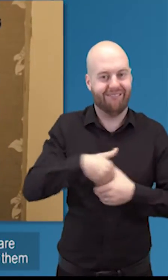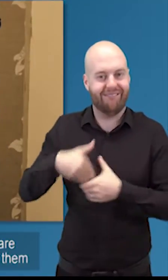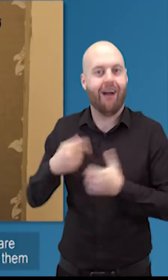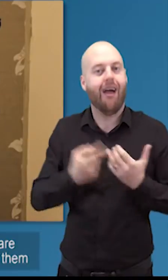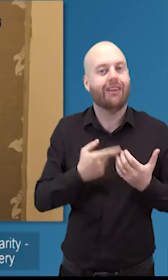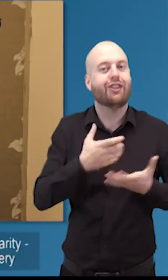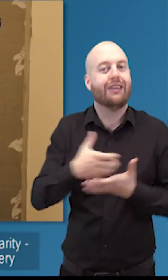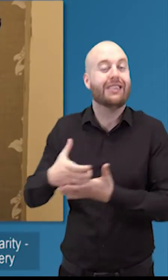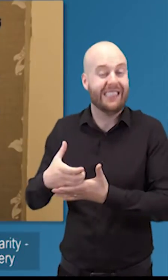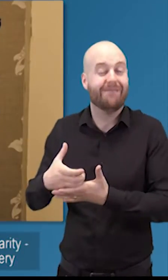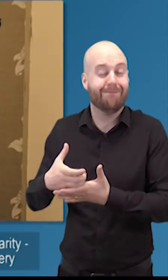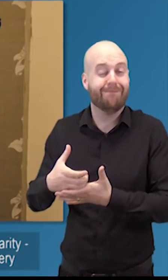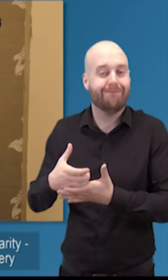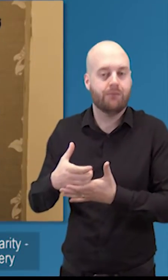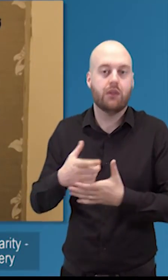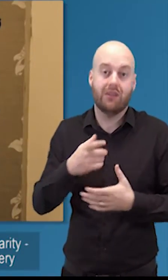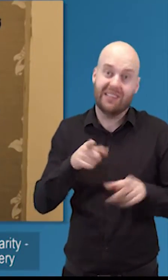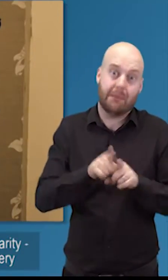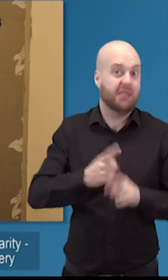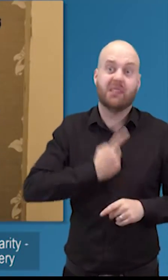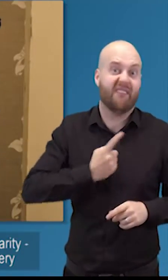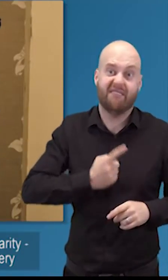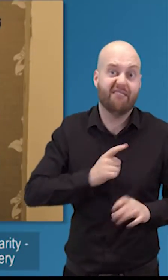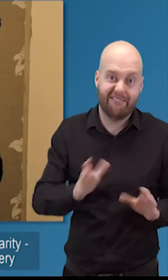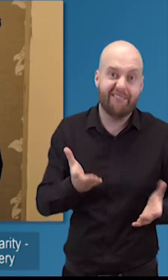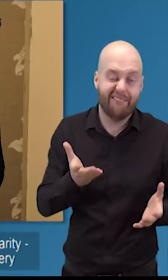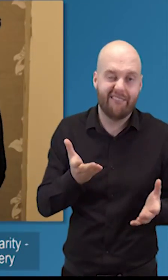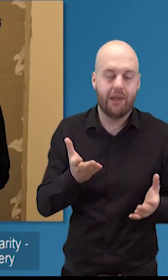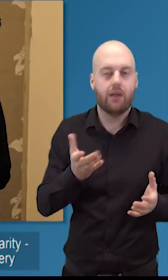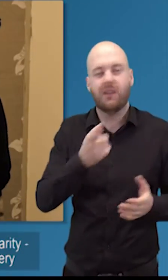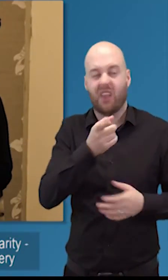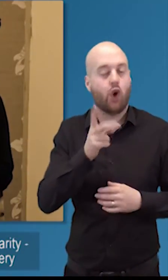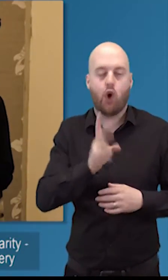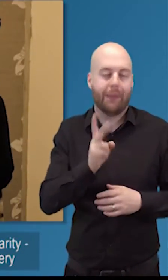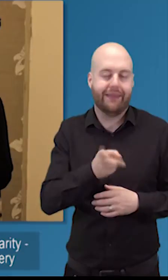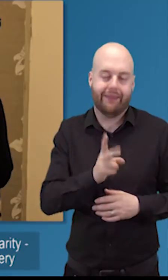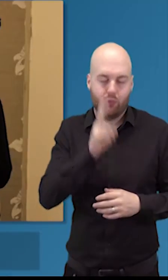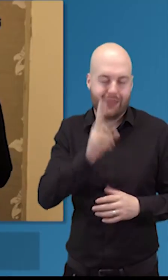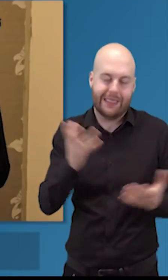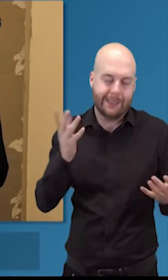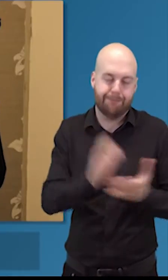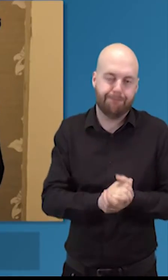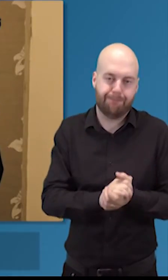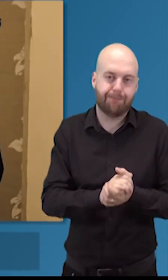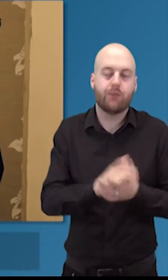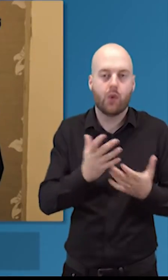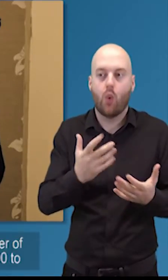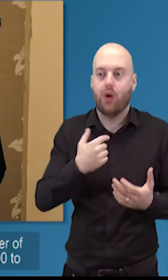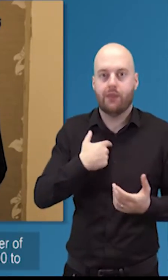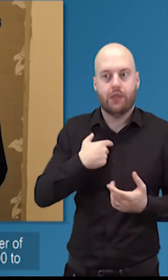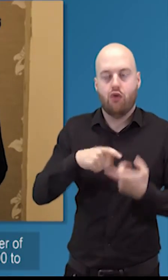people once you get them to be trustees will be trustee of more than one charity that would include myself and that would be a very common thing